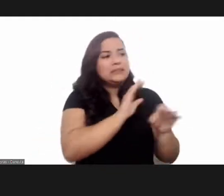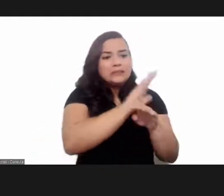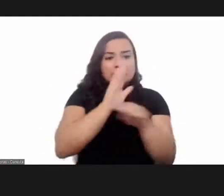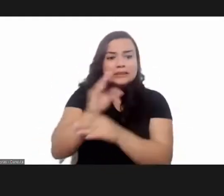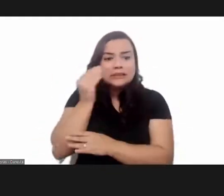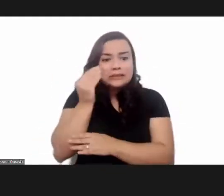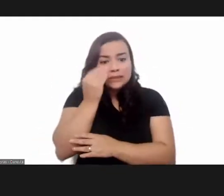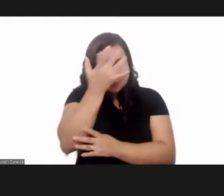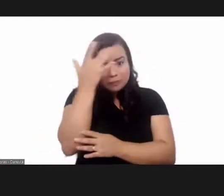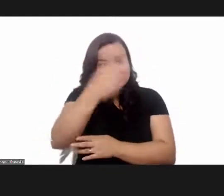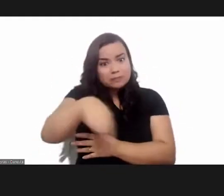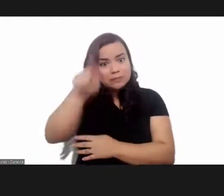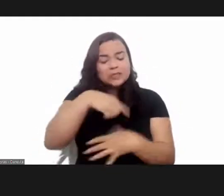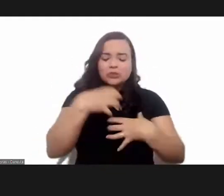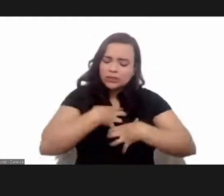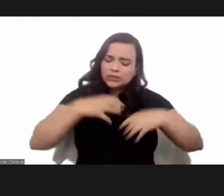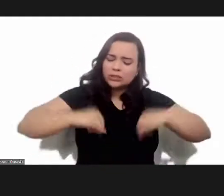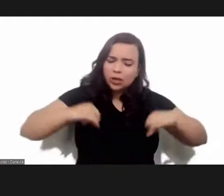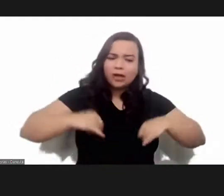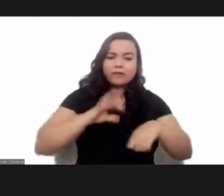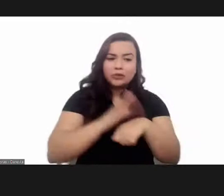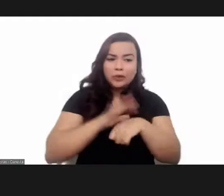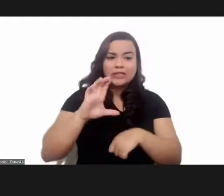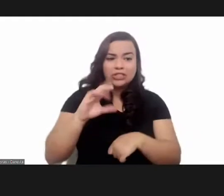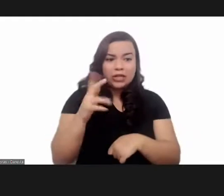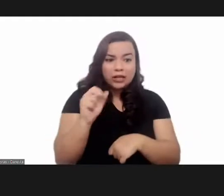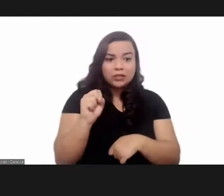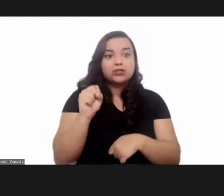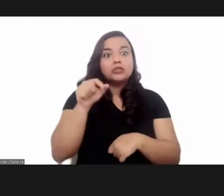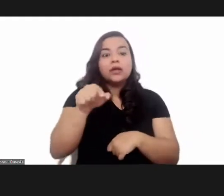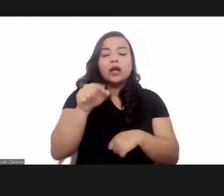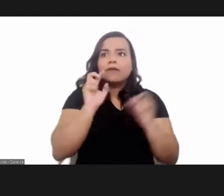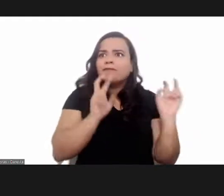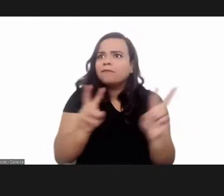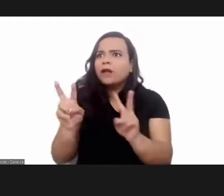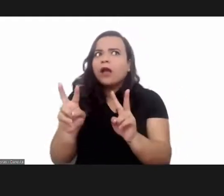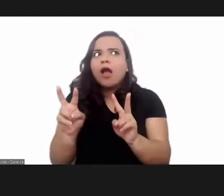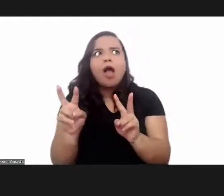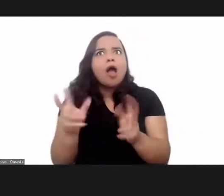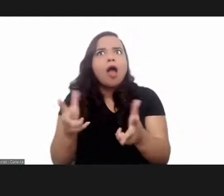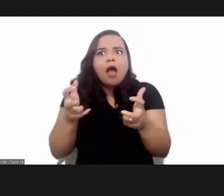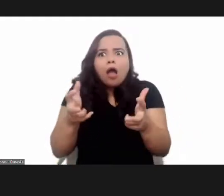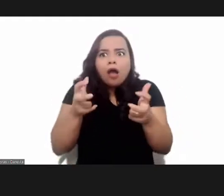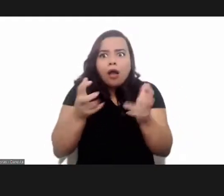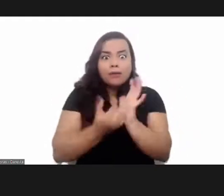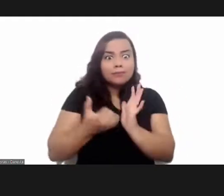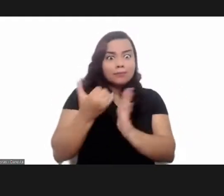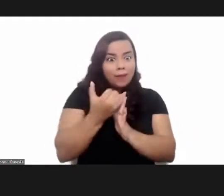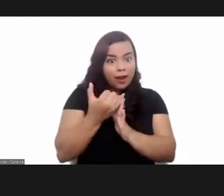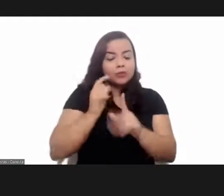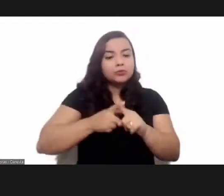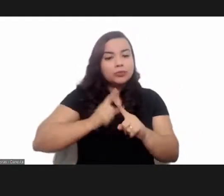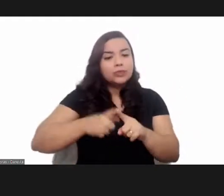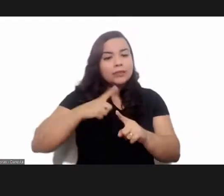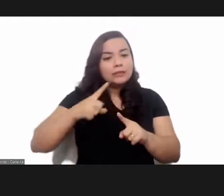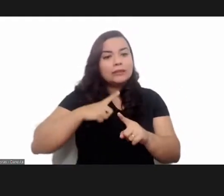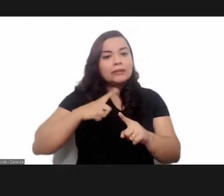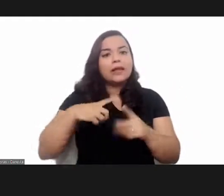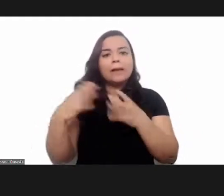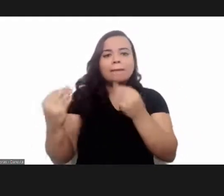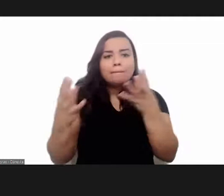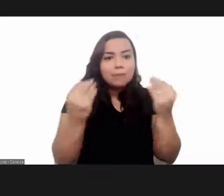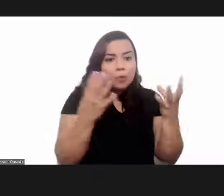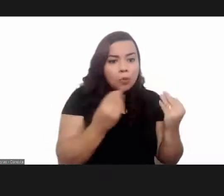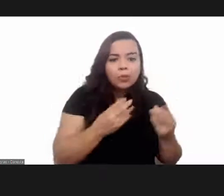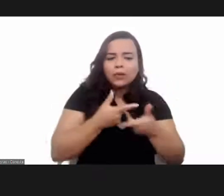Day in 2019. They brought visibility to this disease, especially because of the numerous events on this topic that have occurred in several different parts of the world,